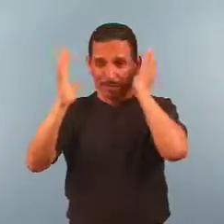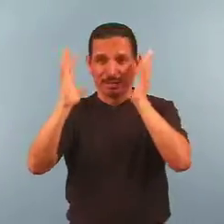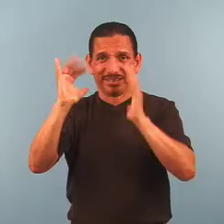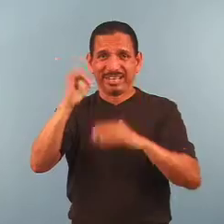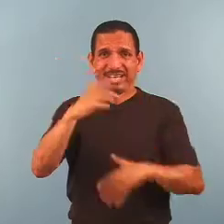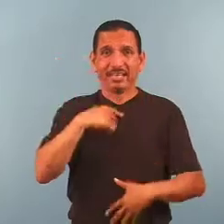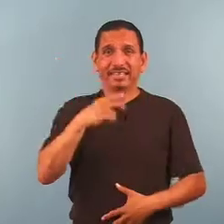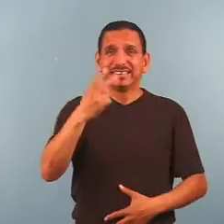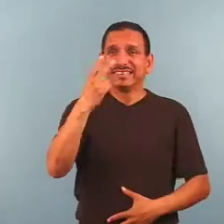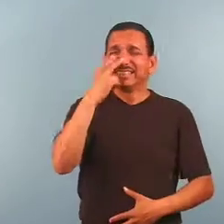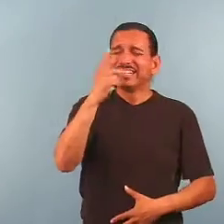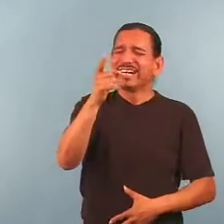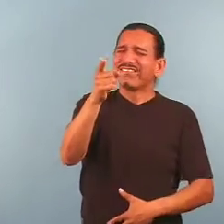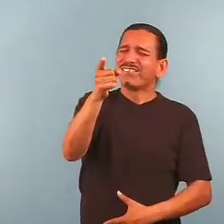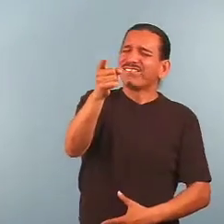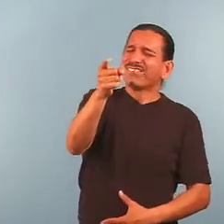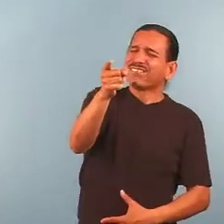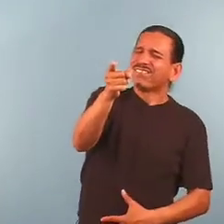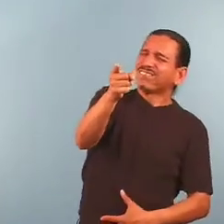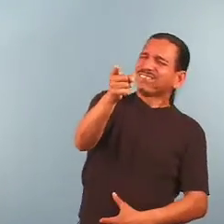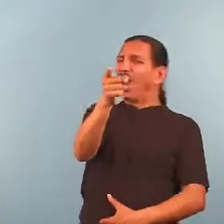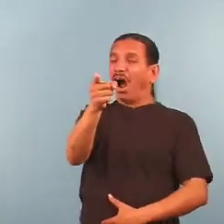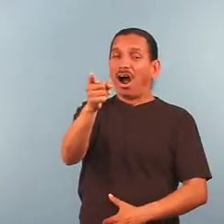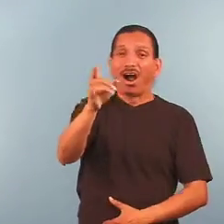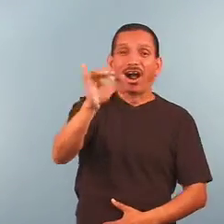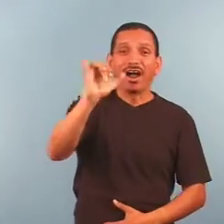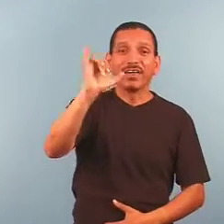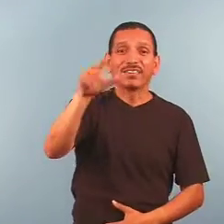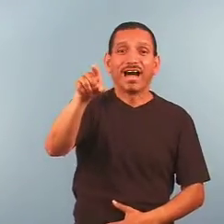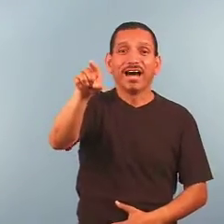We see the farthest of these We